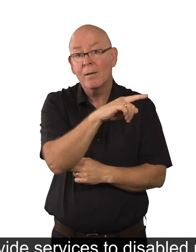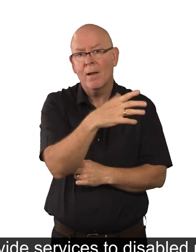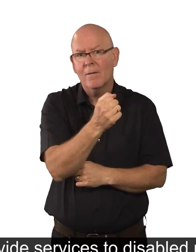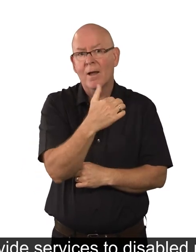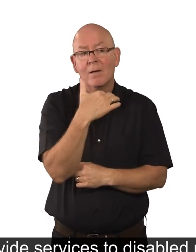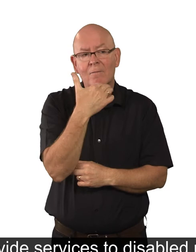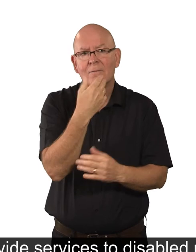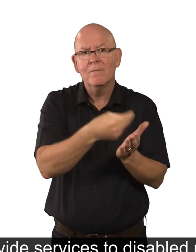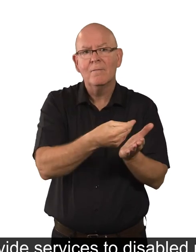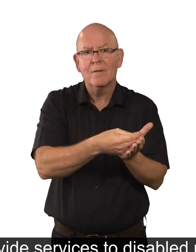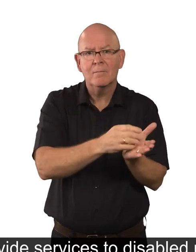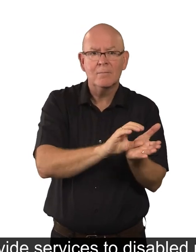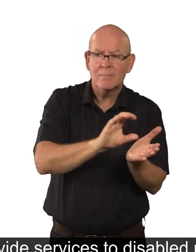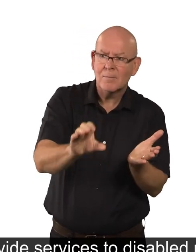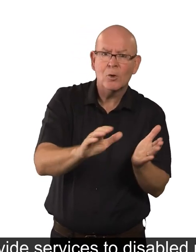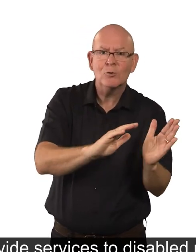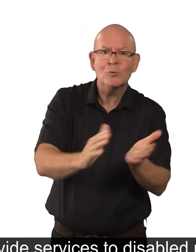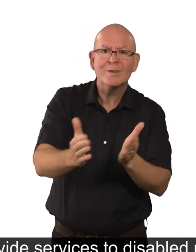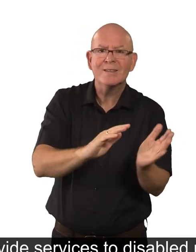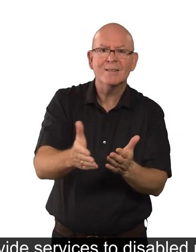to disabled people in the places that they live.